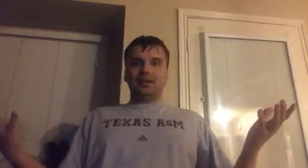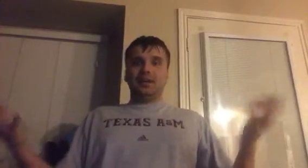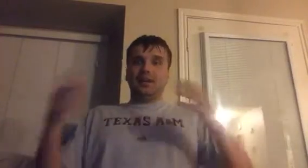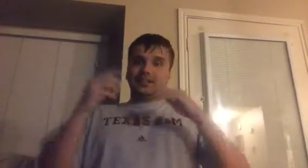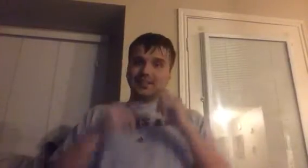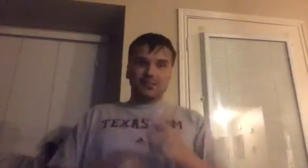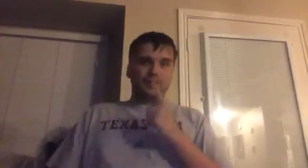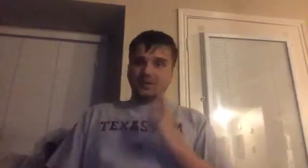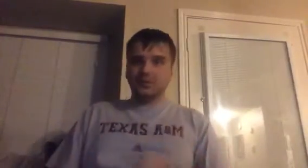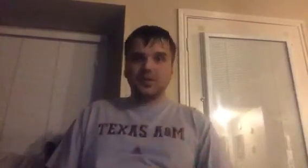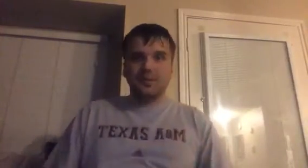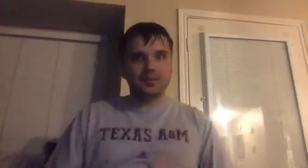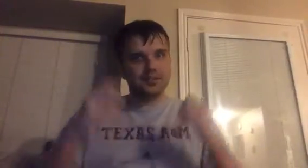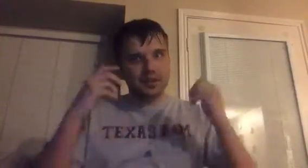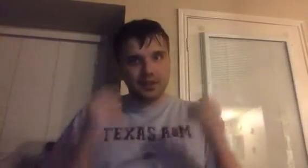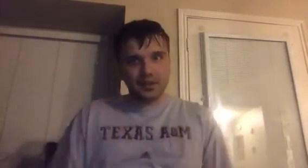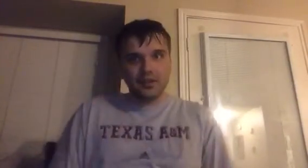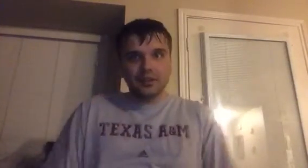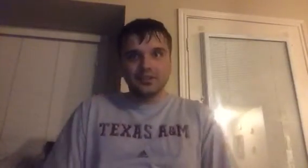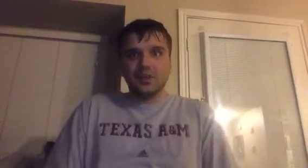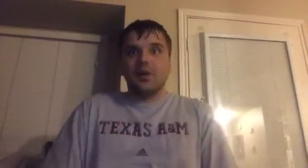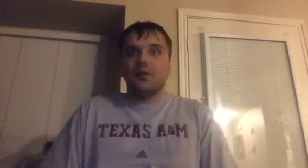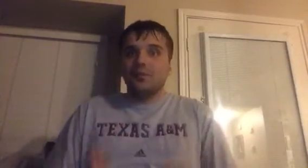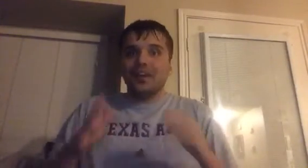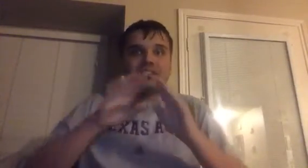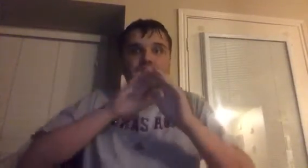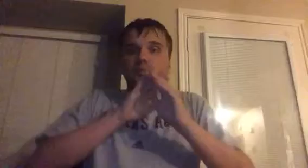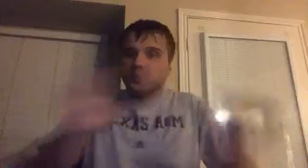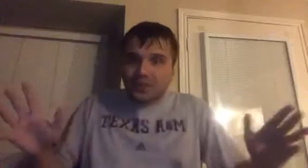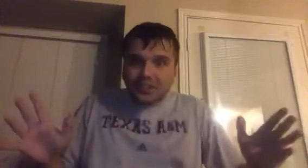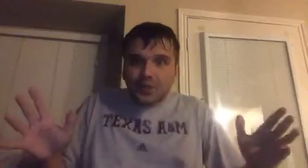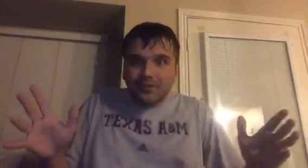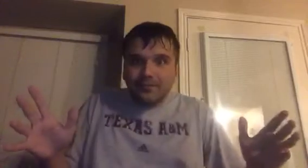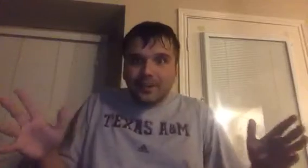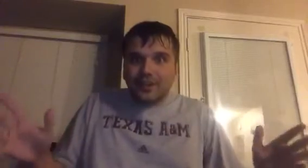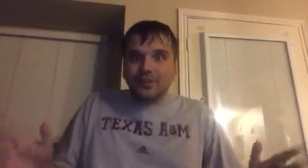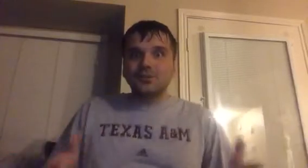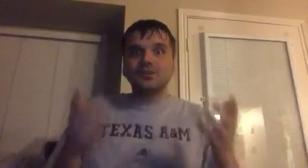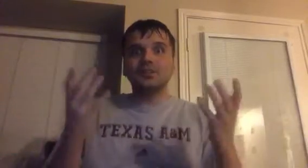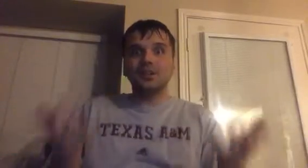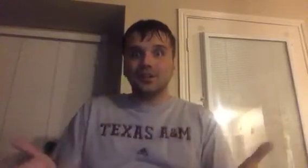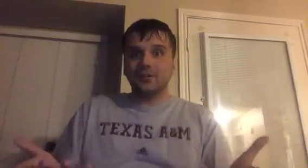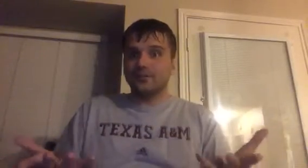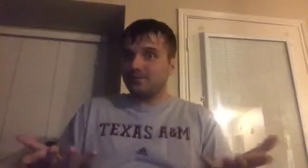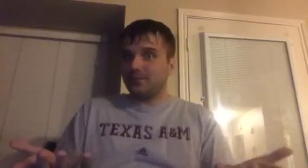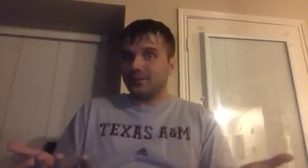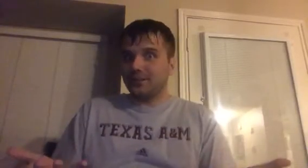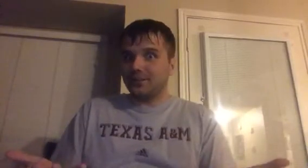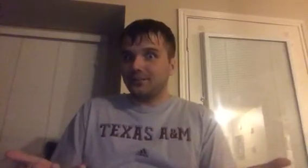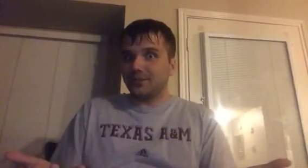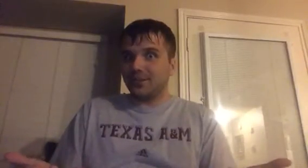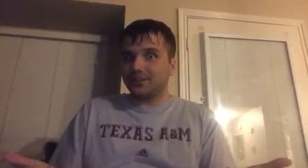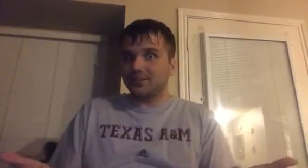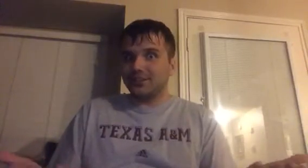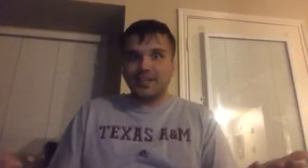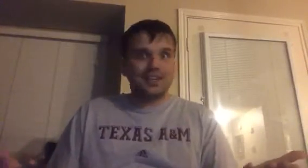to get more subscribers so I'll make some really great videos for y'all to see